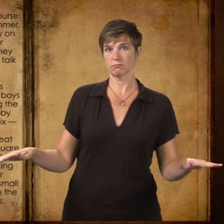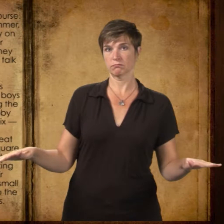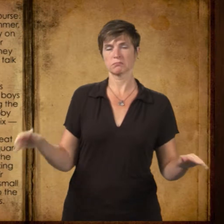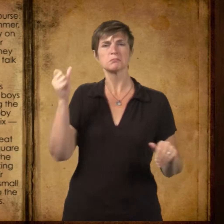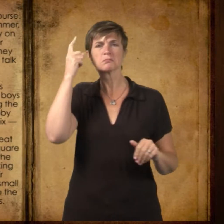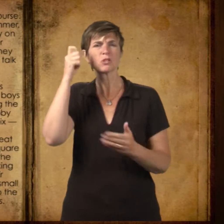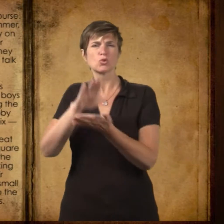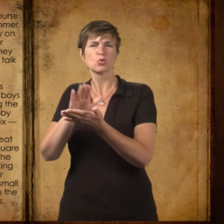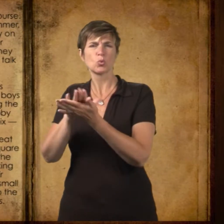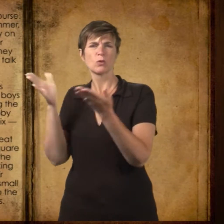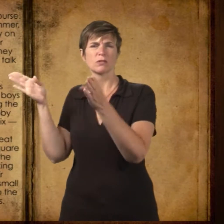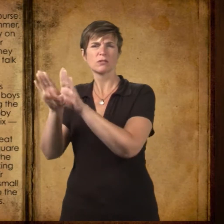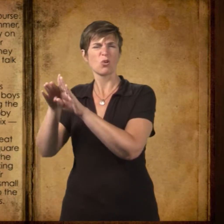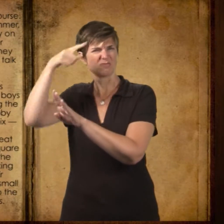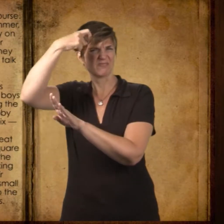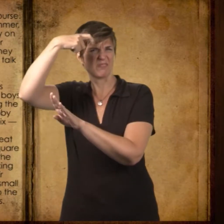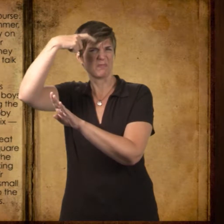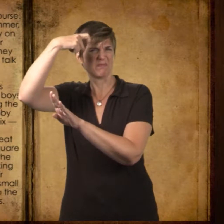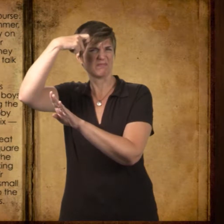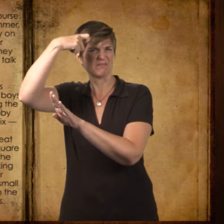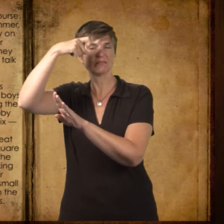The children assembled first, of course.